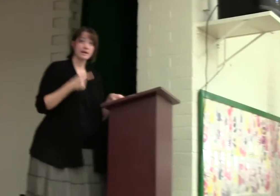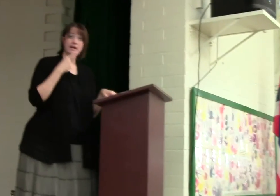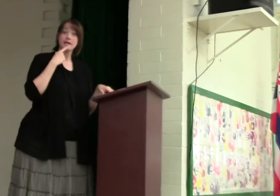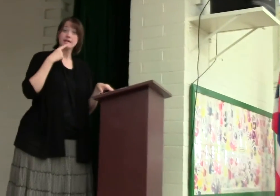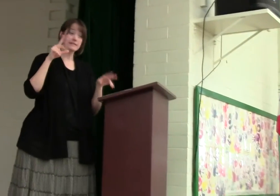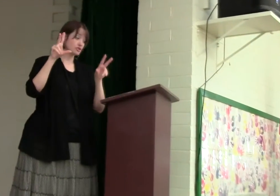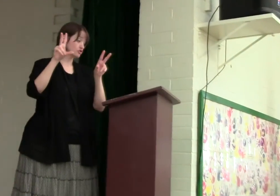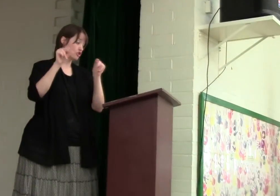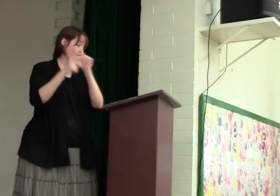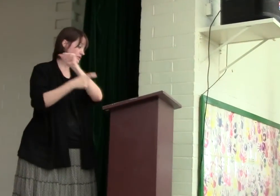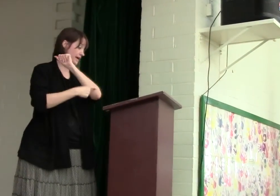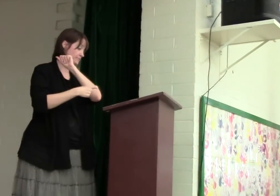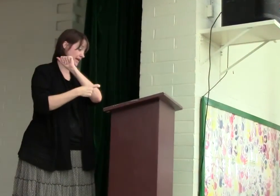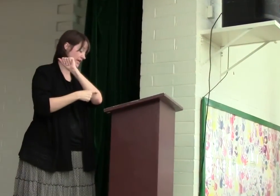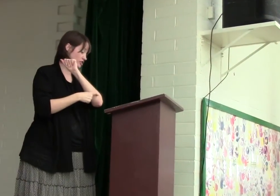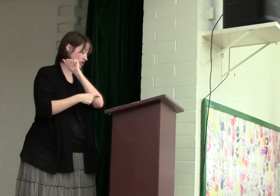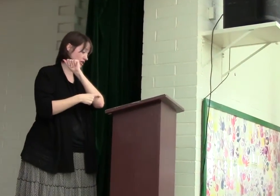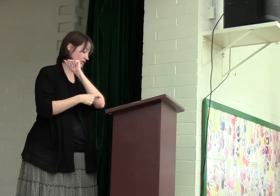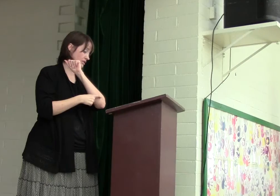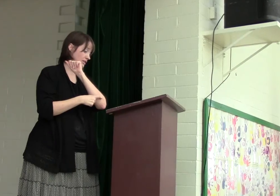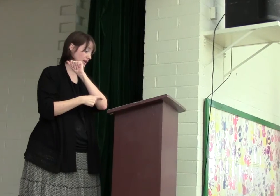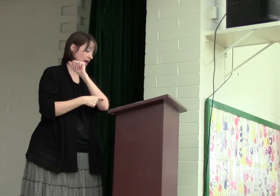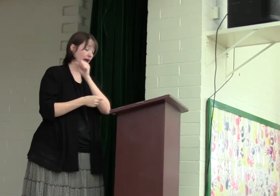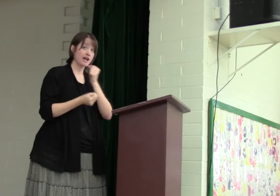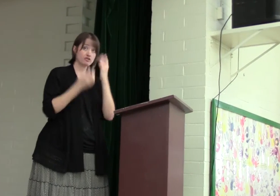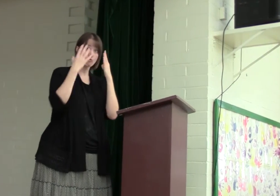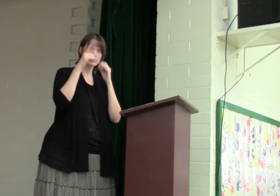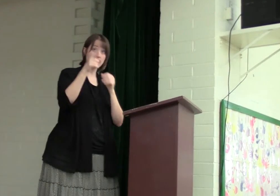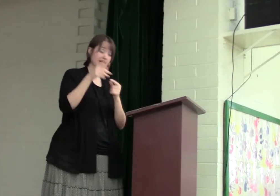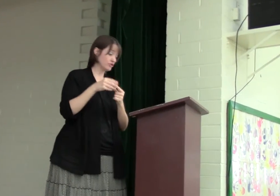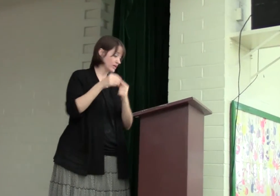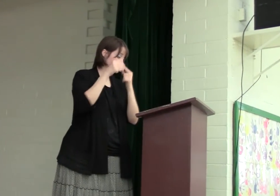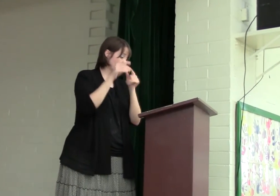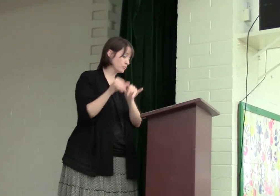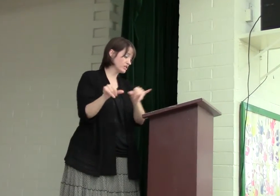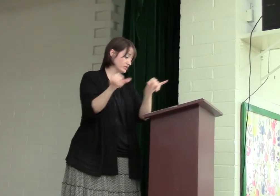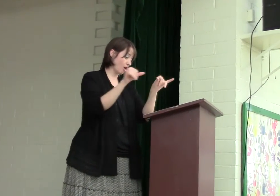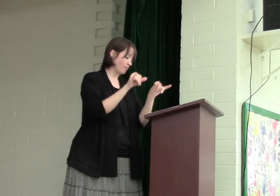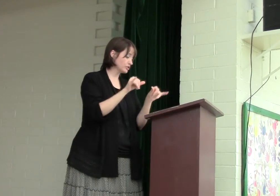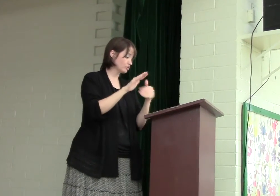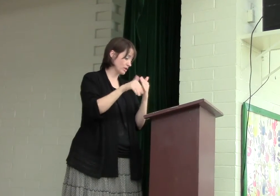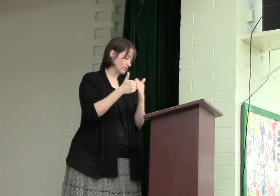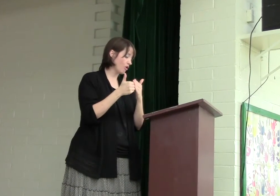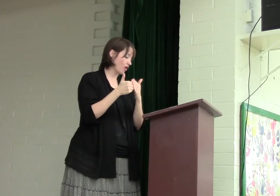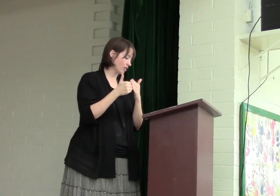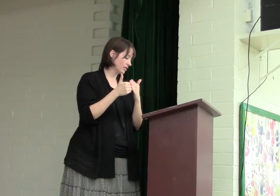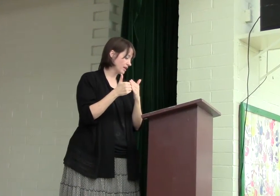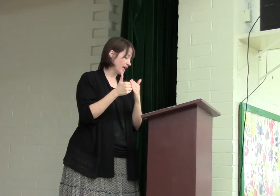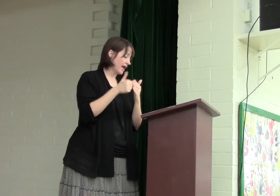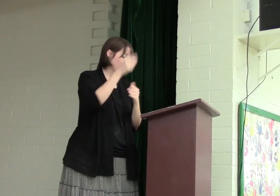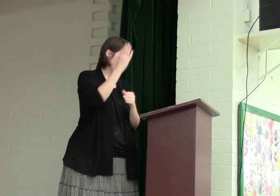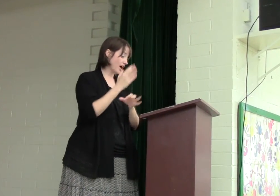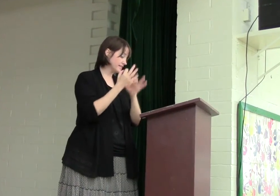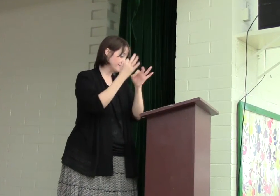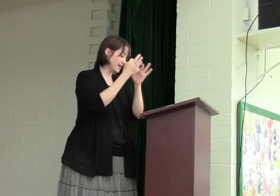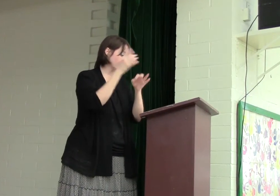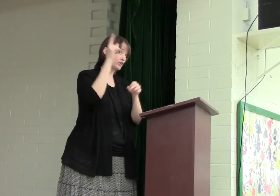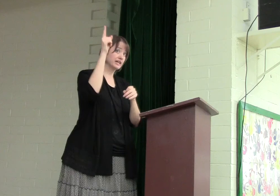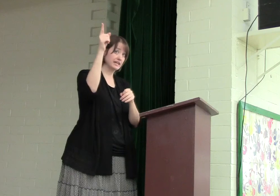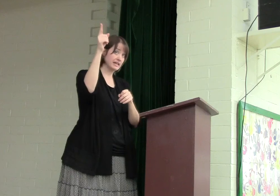It says, no temptation has overtaken you except what is common to us all. And God is faithful. He